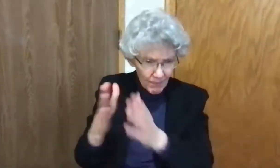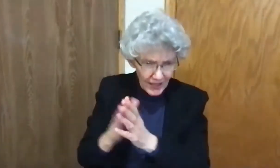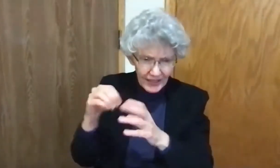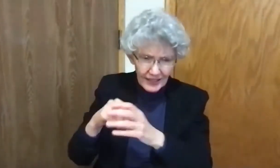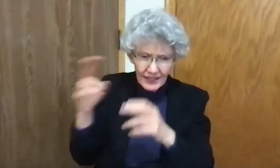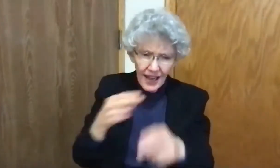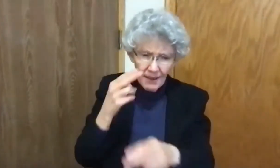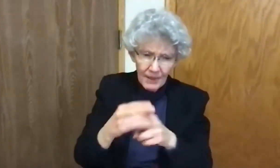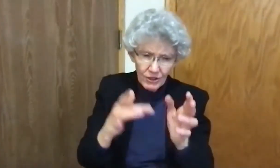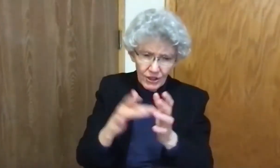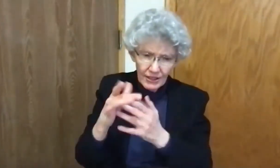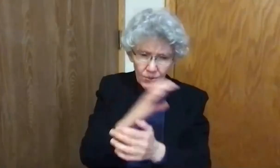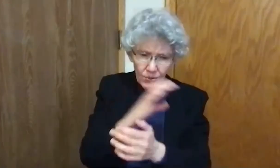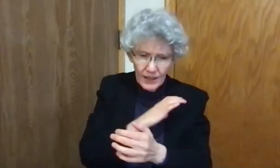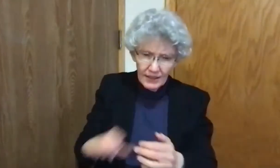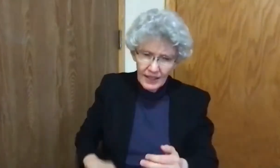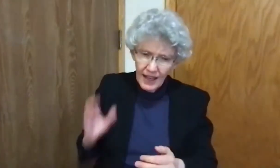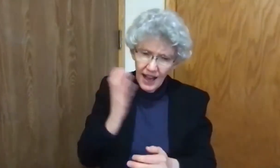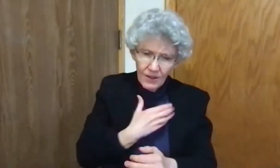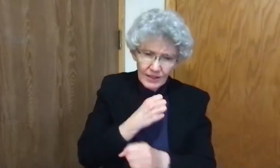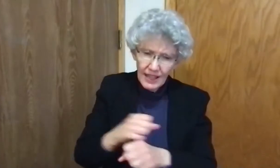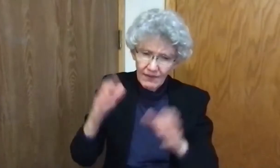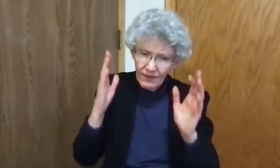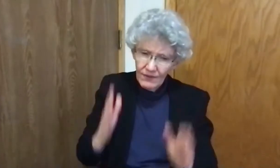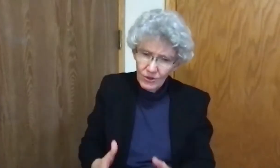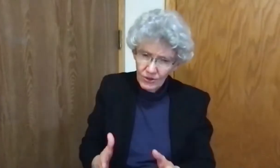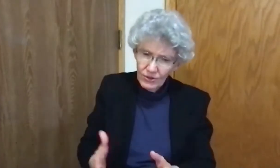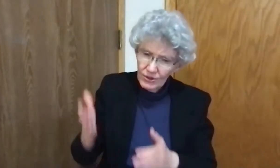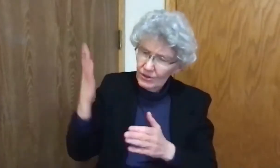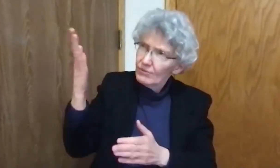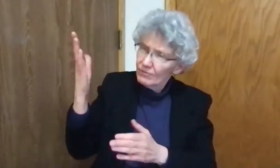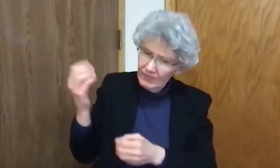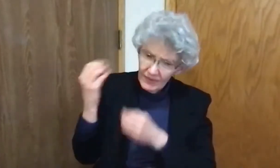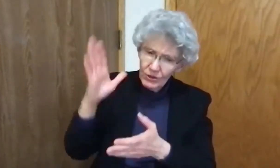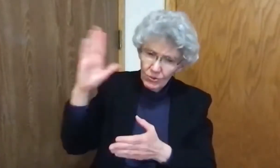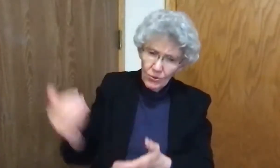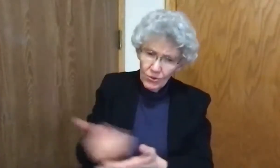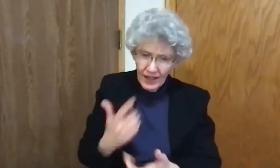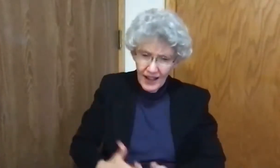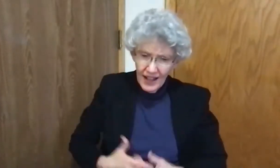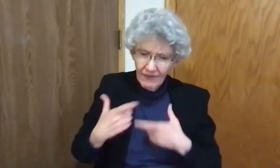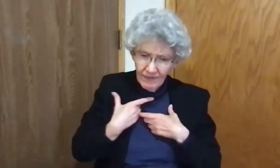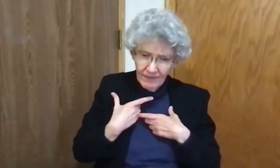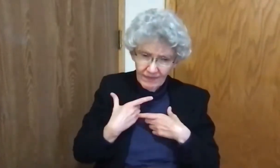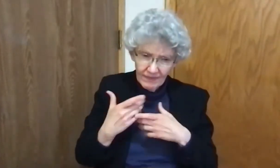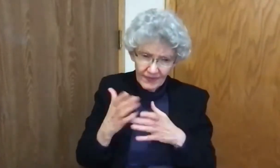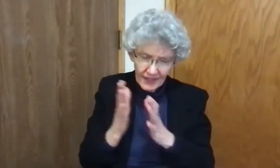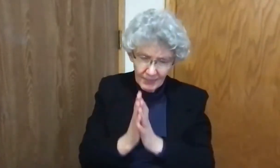We pray in the name of Jesus Christ, our Savior, who is himself new life.